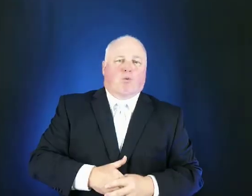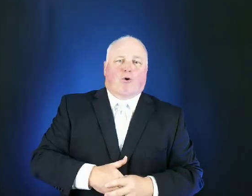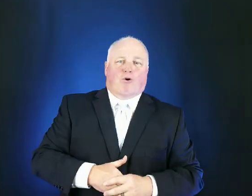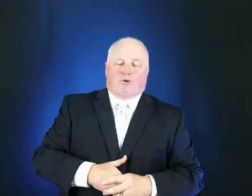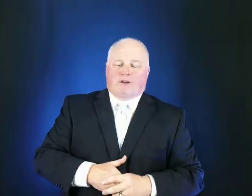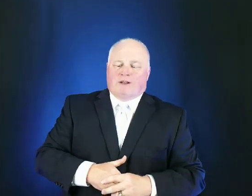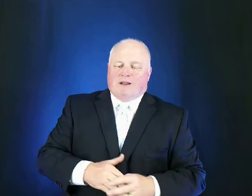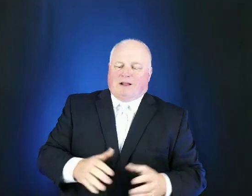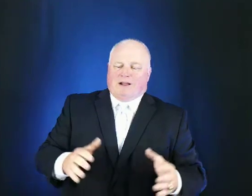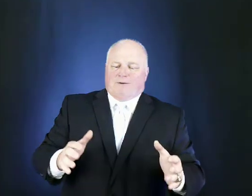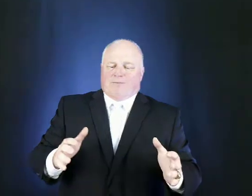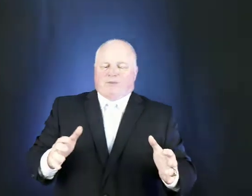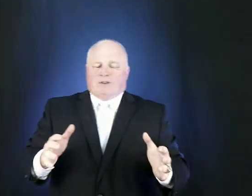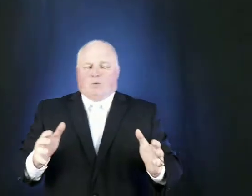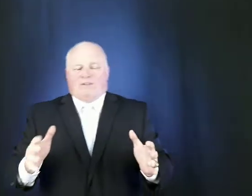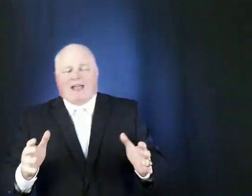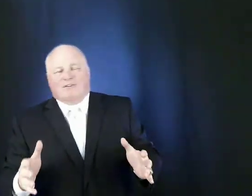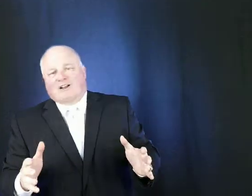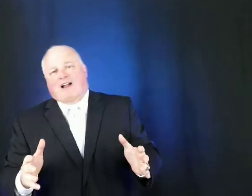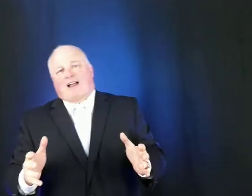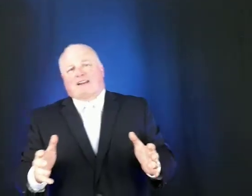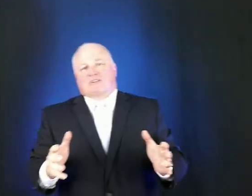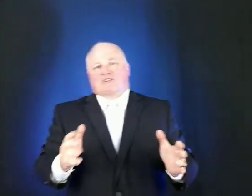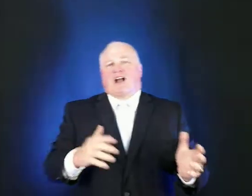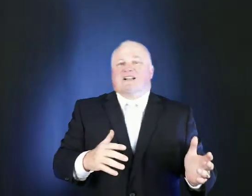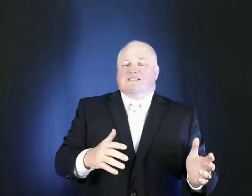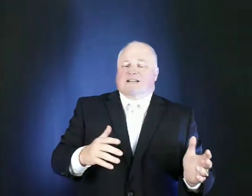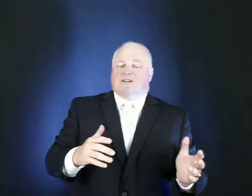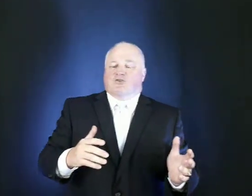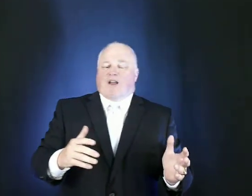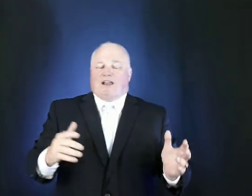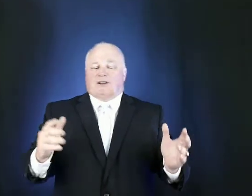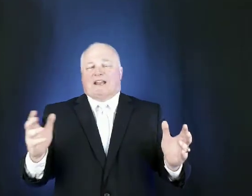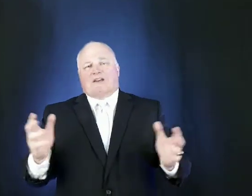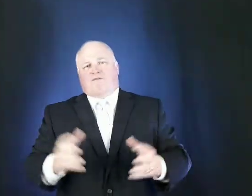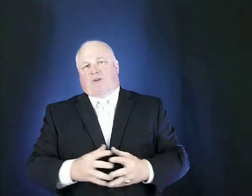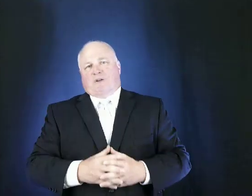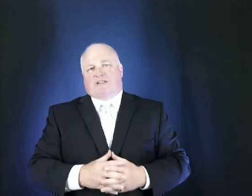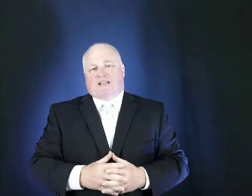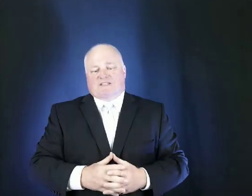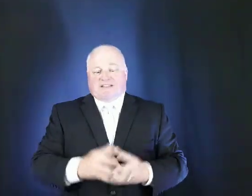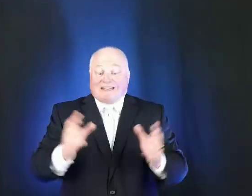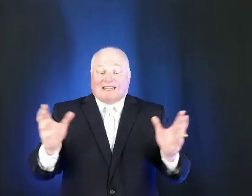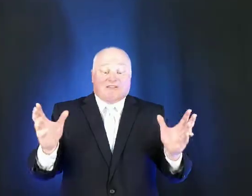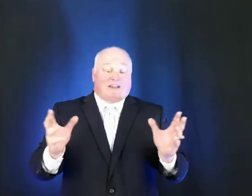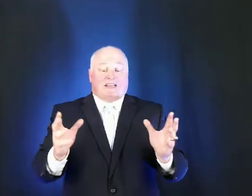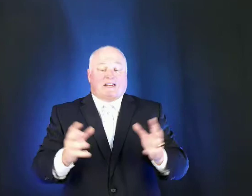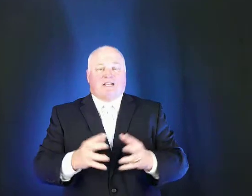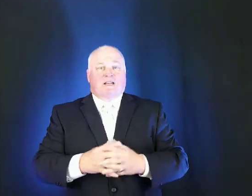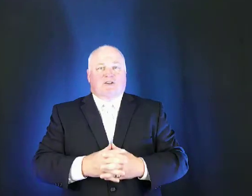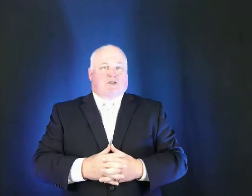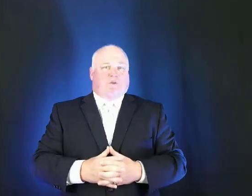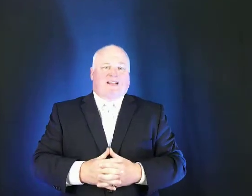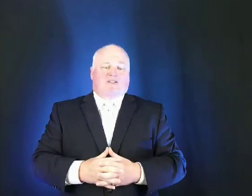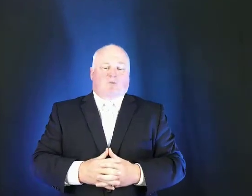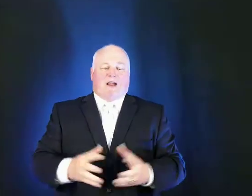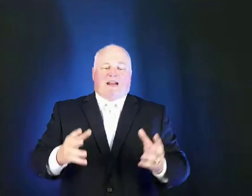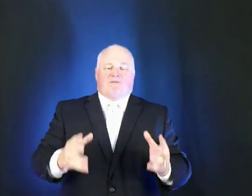world without god is constantly trying to influence us to give in to its way of